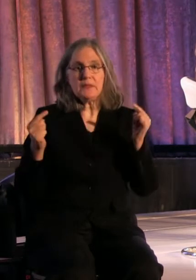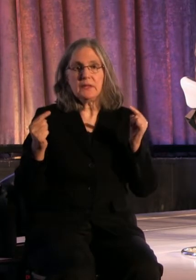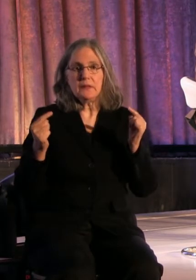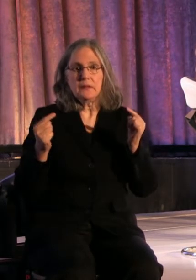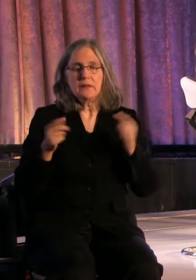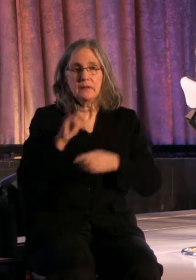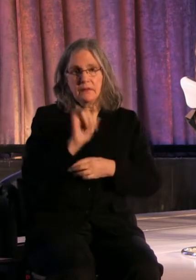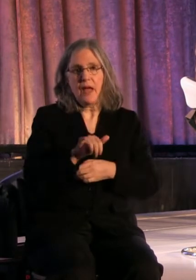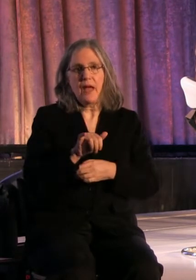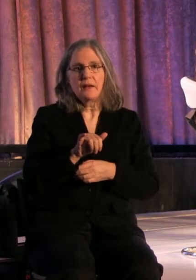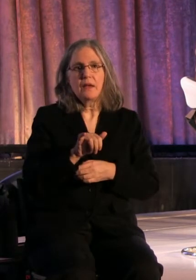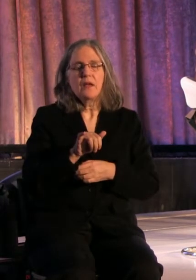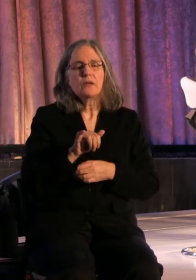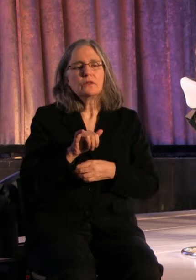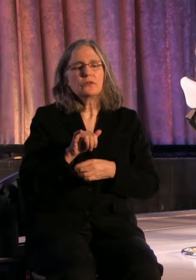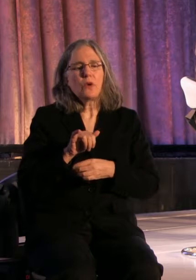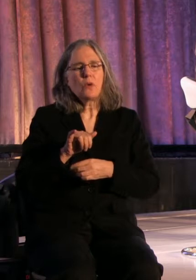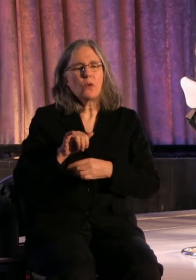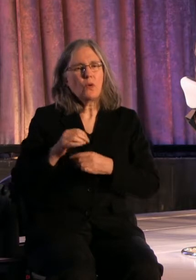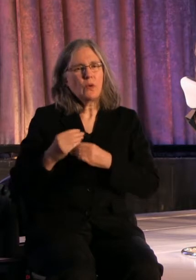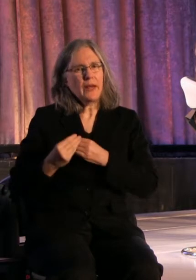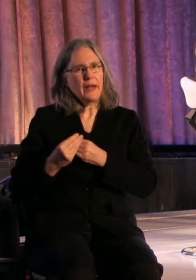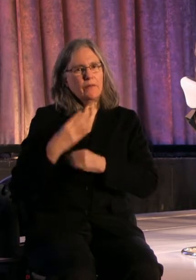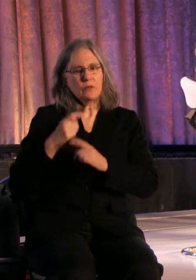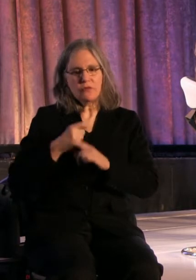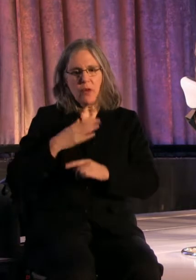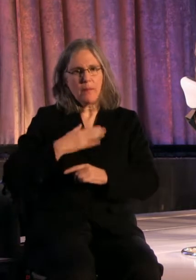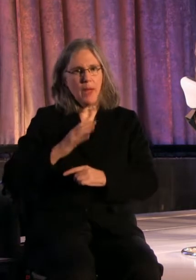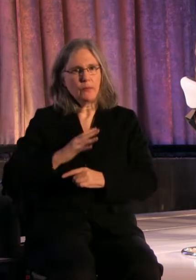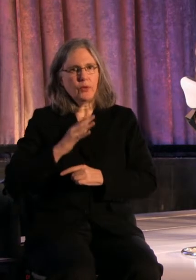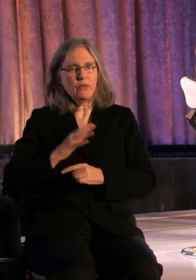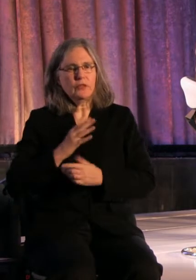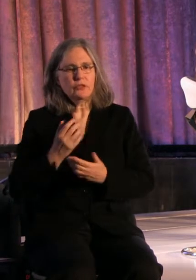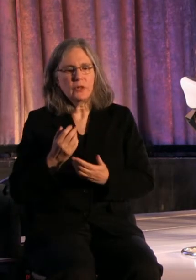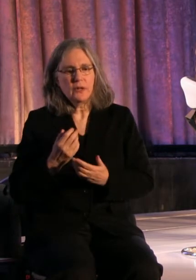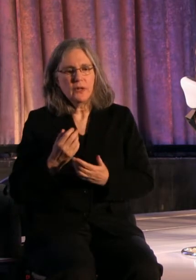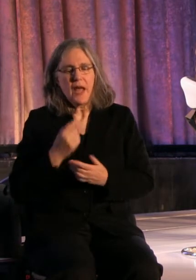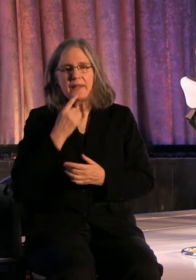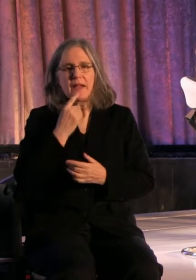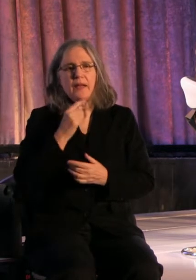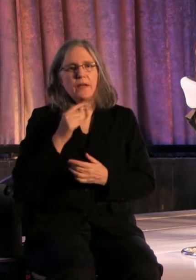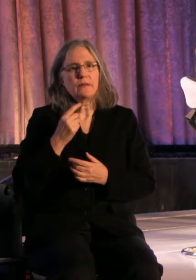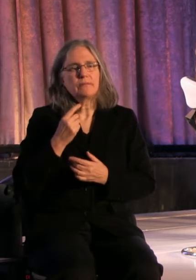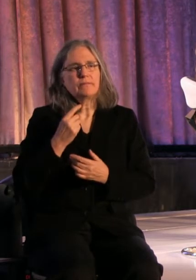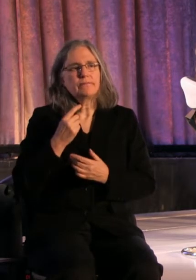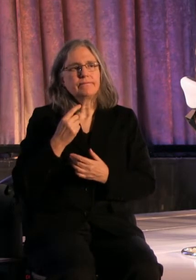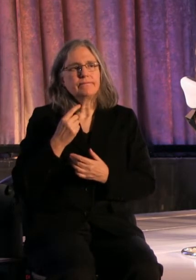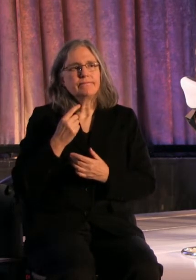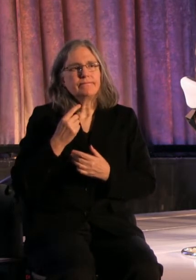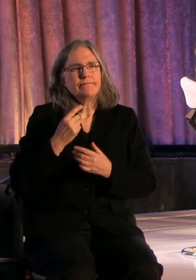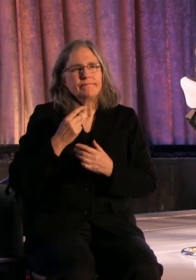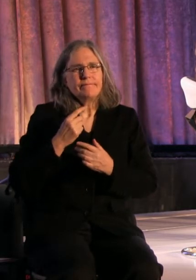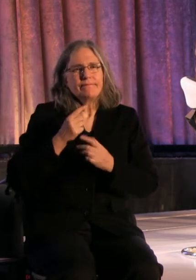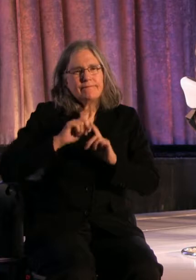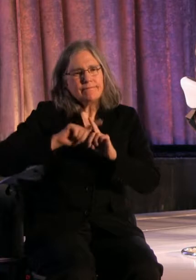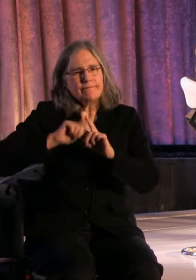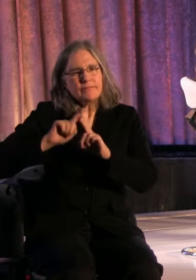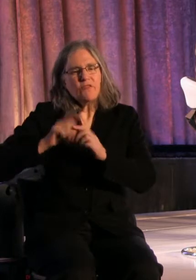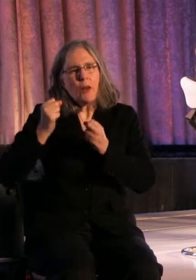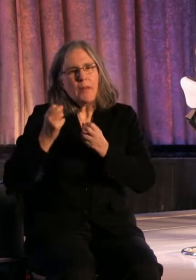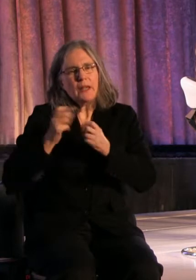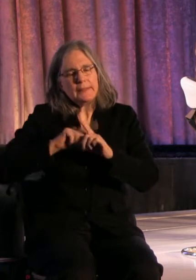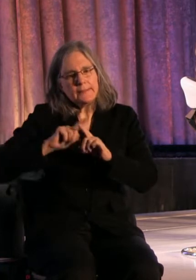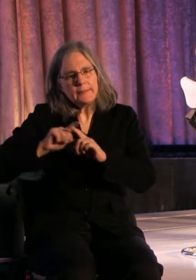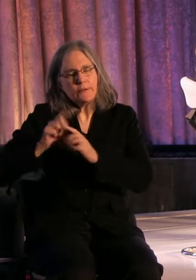gained from my privilege was being able to say two or twenty or a thousand contradictory truths